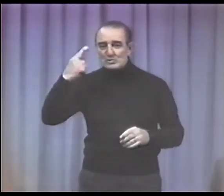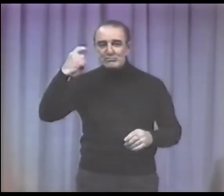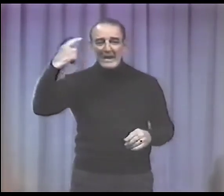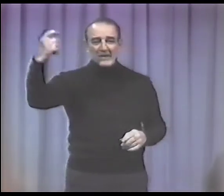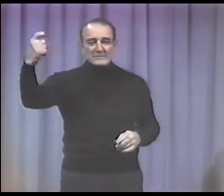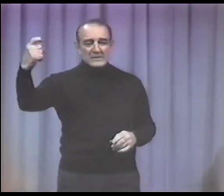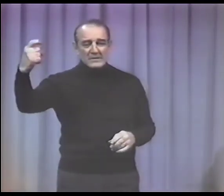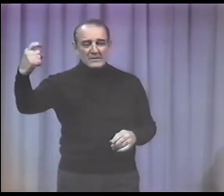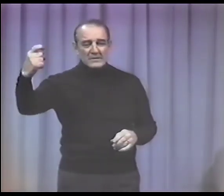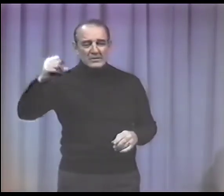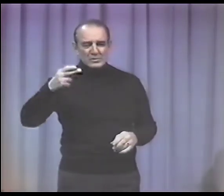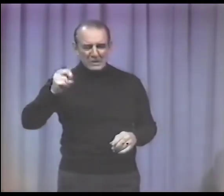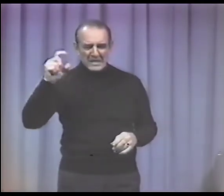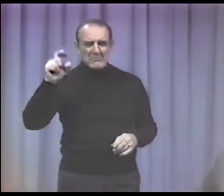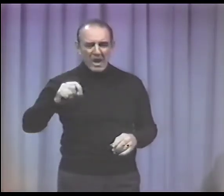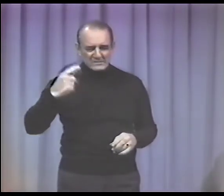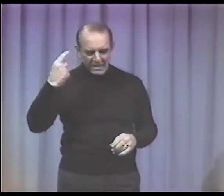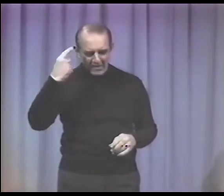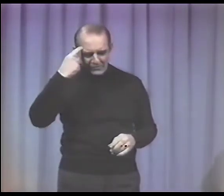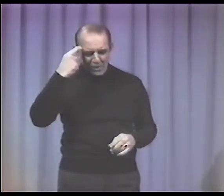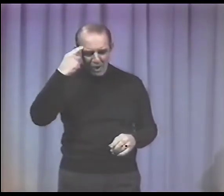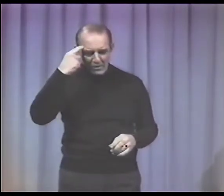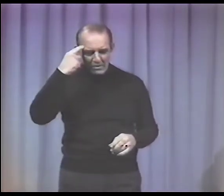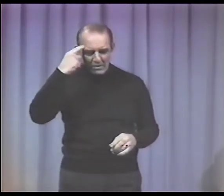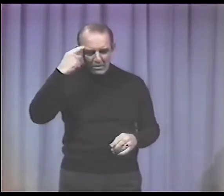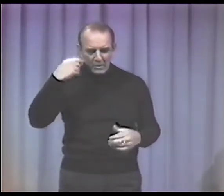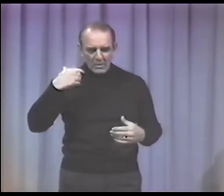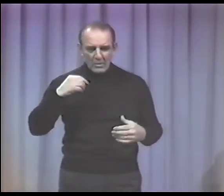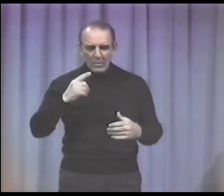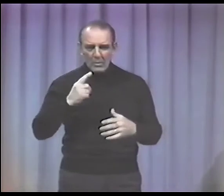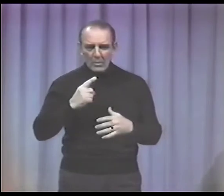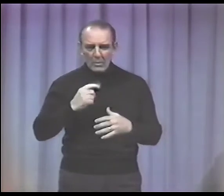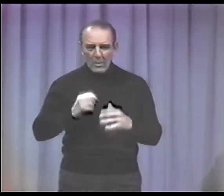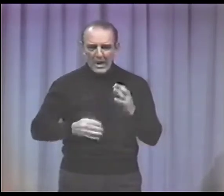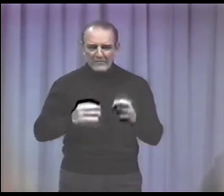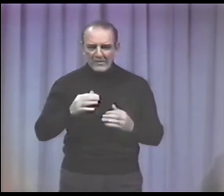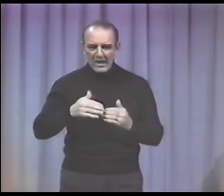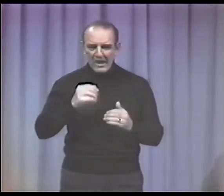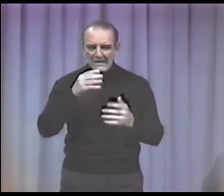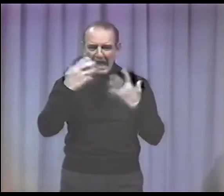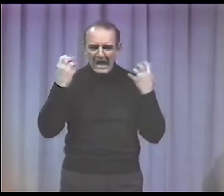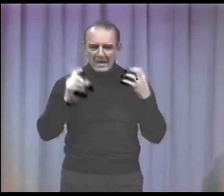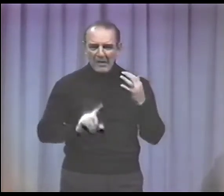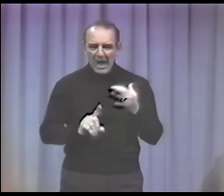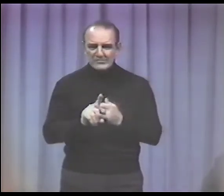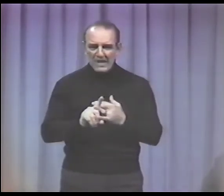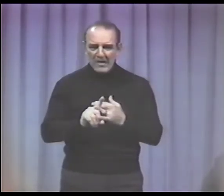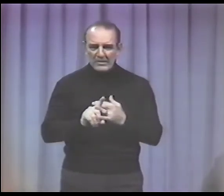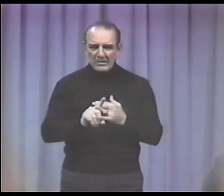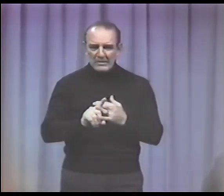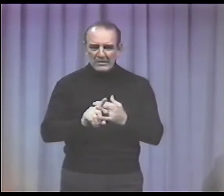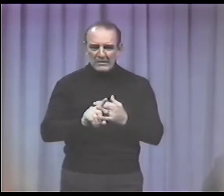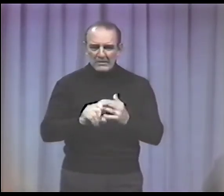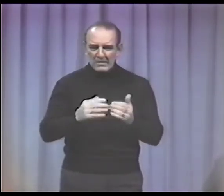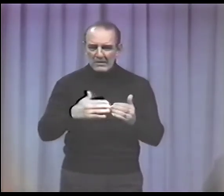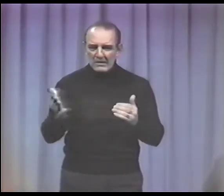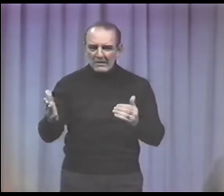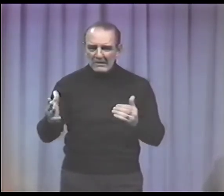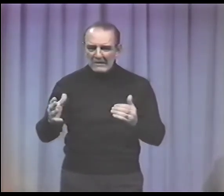Also, in her dream, she must have thought if the tiger pops